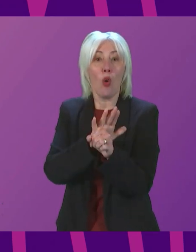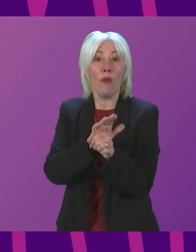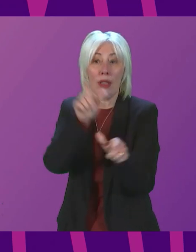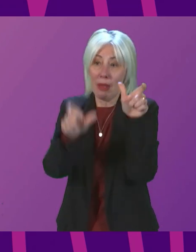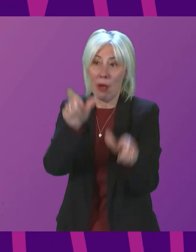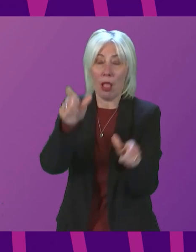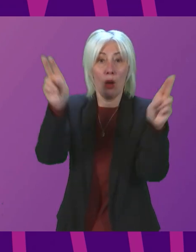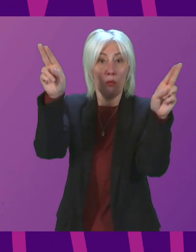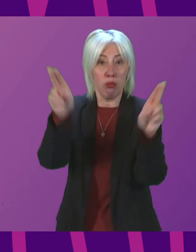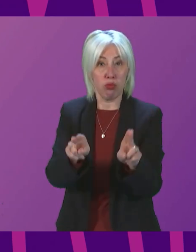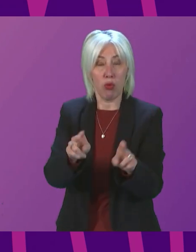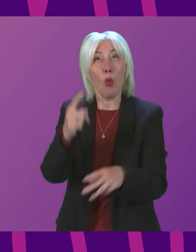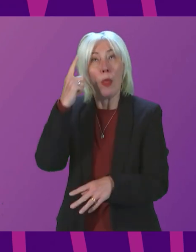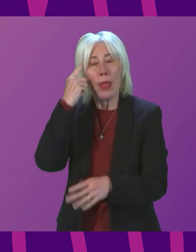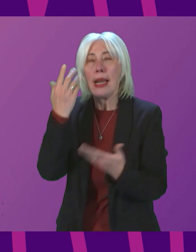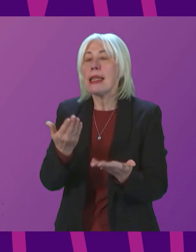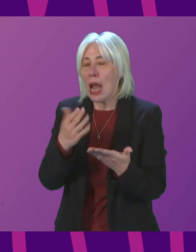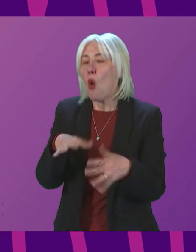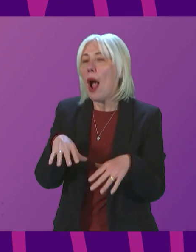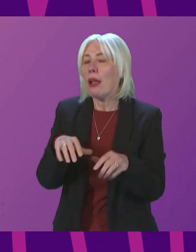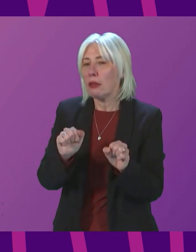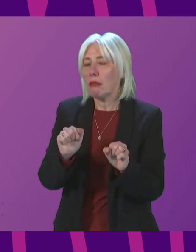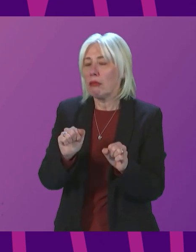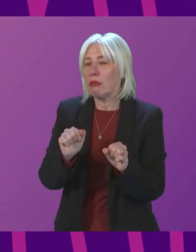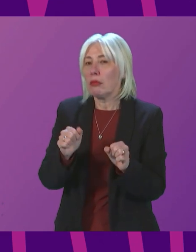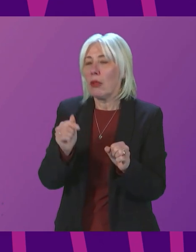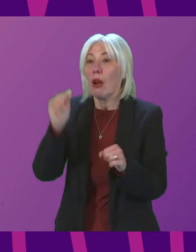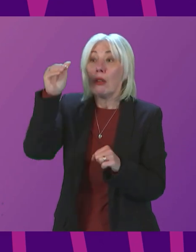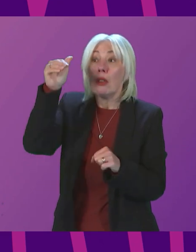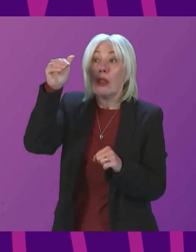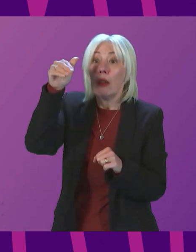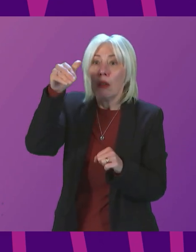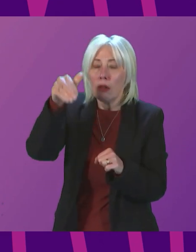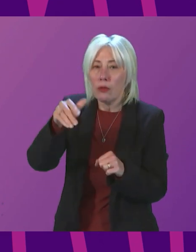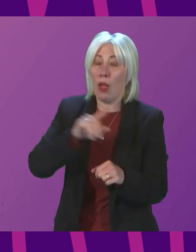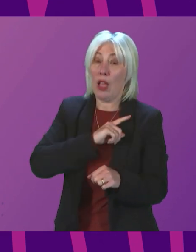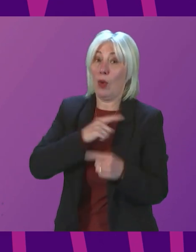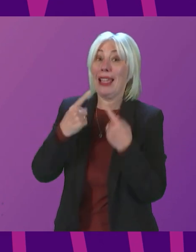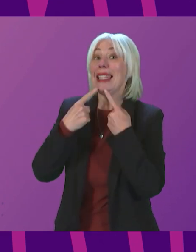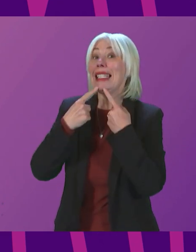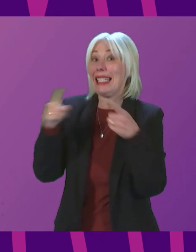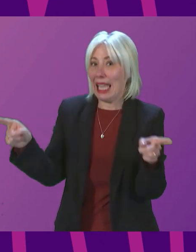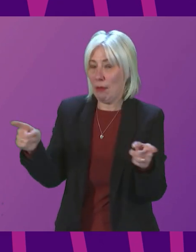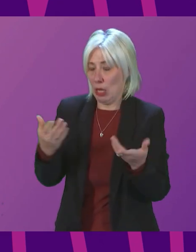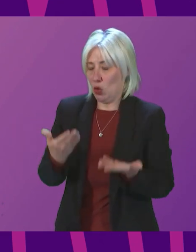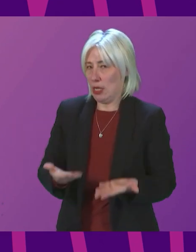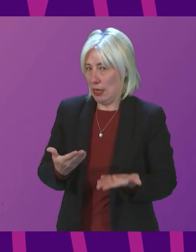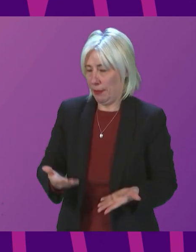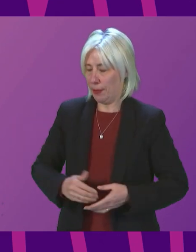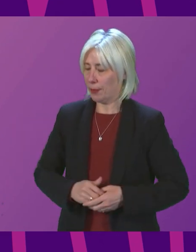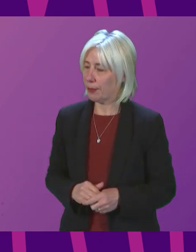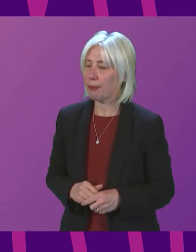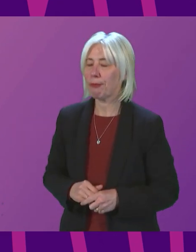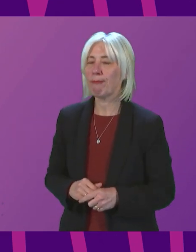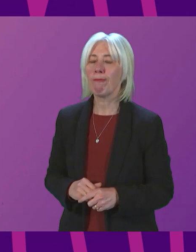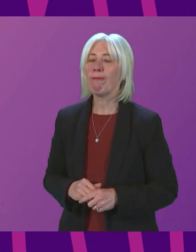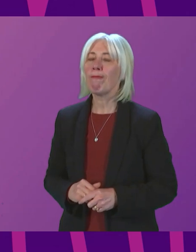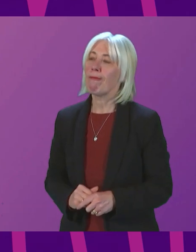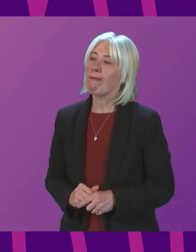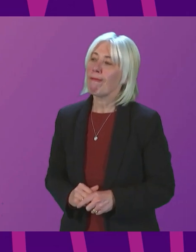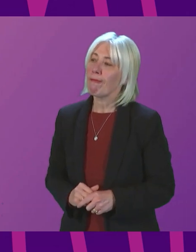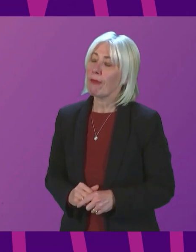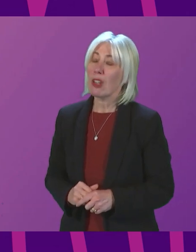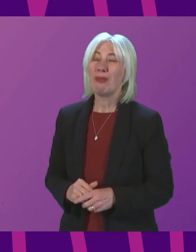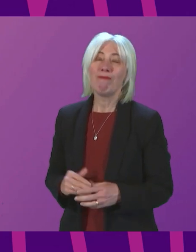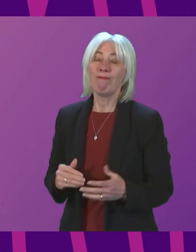that is now happening, and that is why I have set out the statement that I have done today. It is not the case to say that